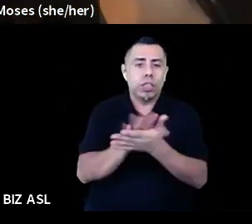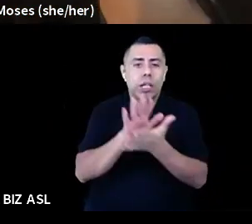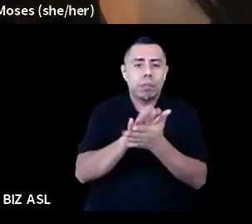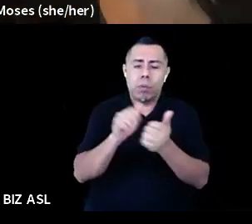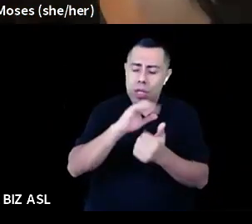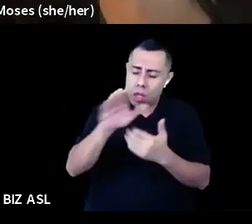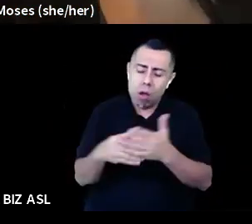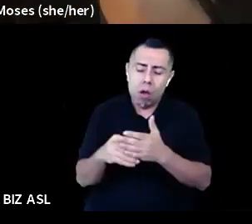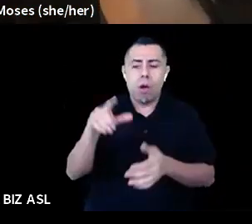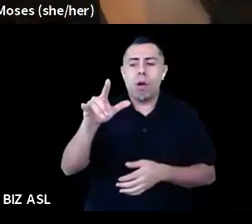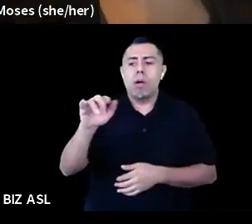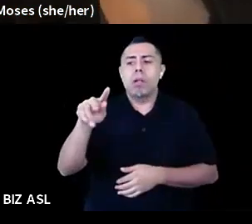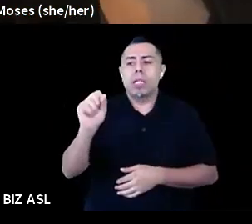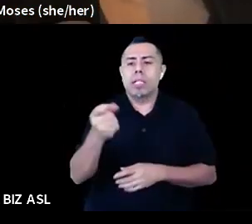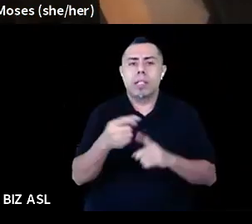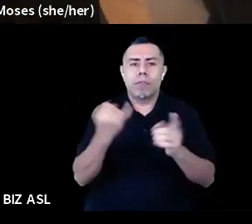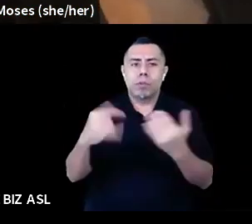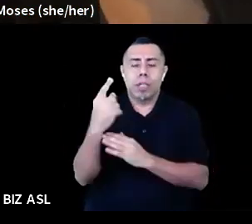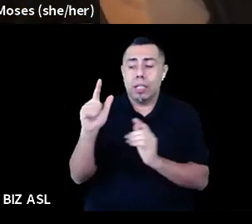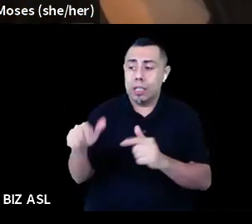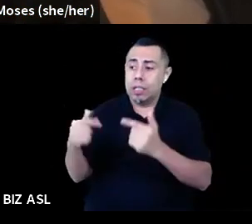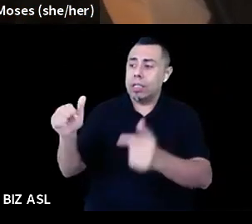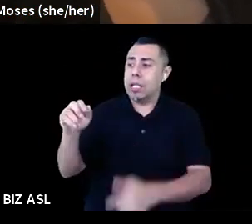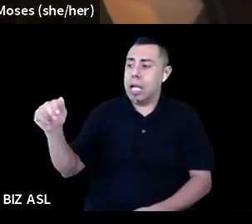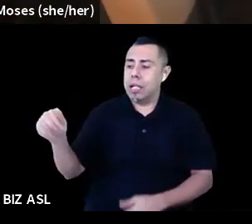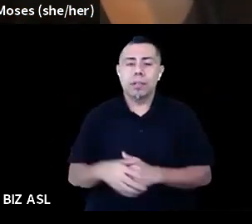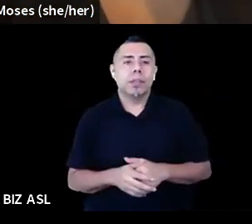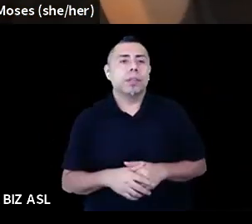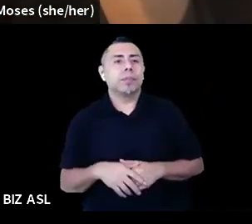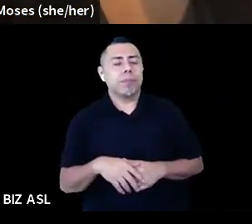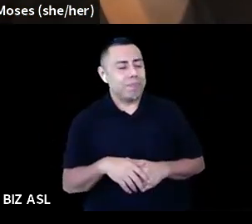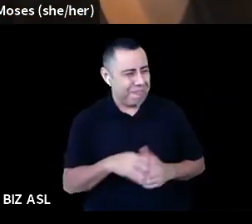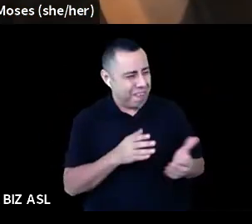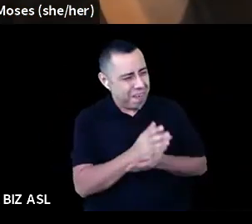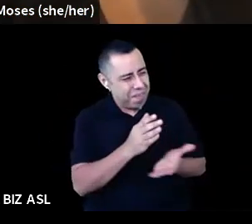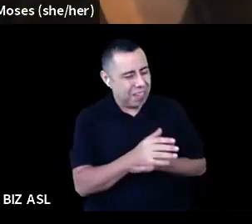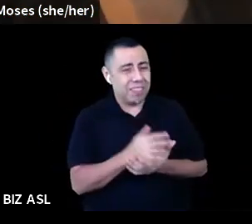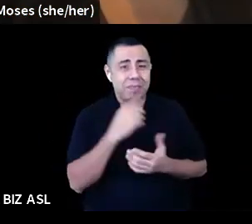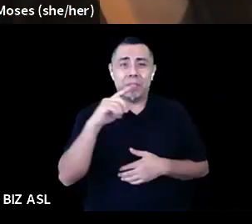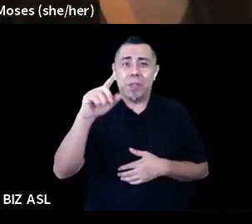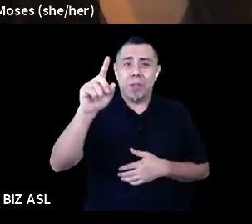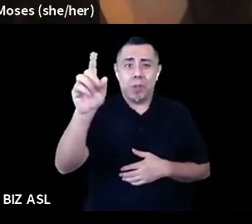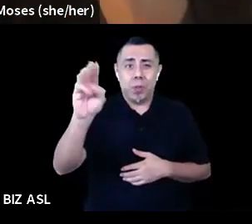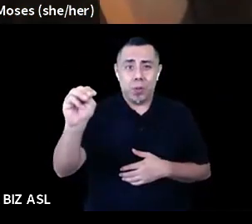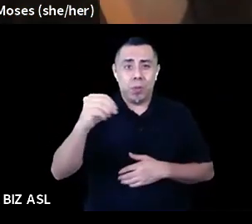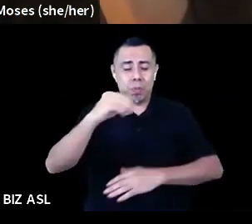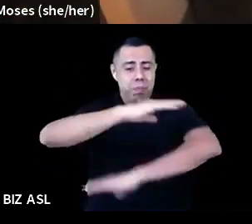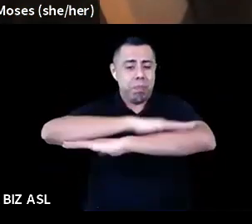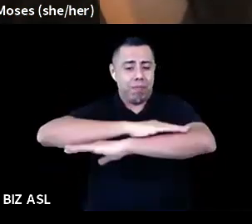All right. Zoom, the platform that we are using today and many, many days, is headquartered in what